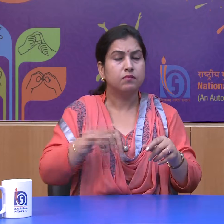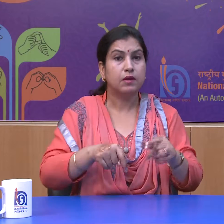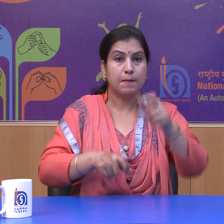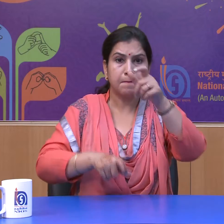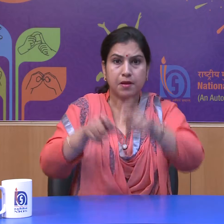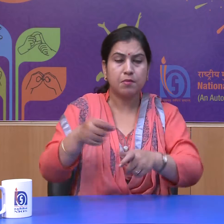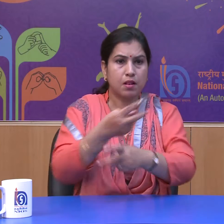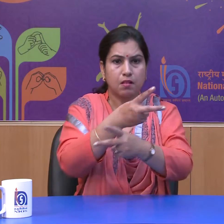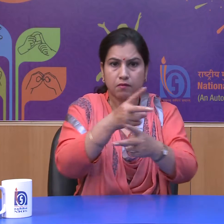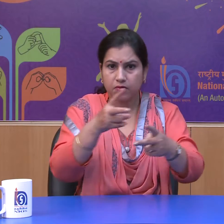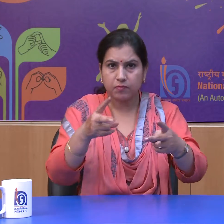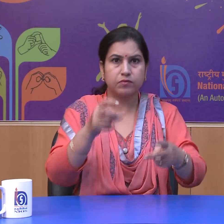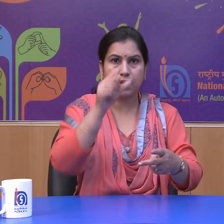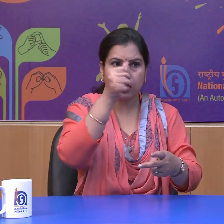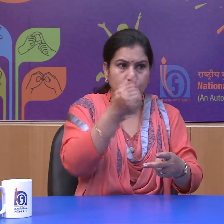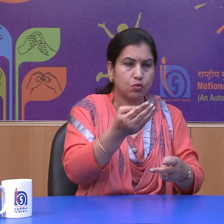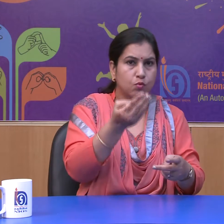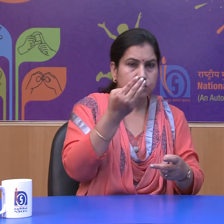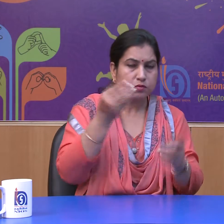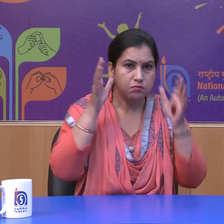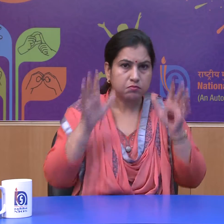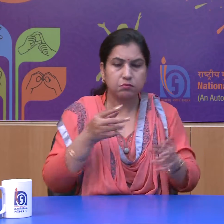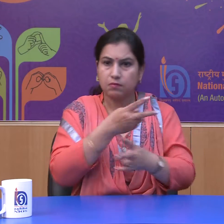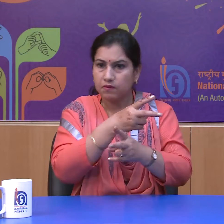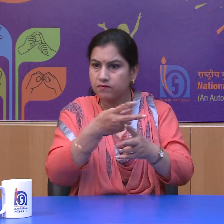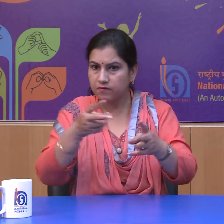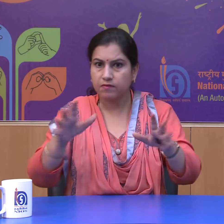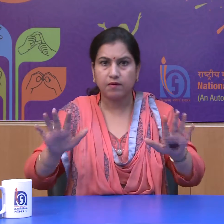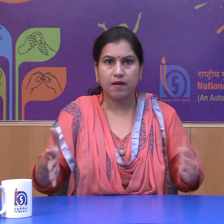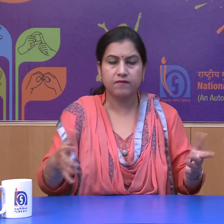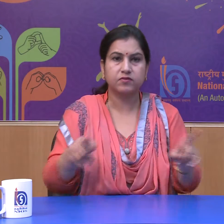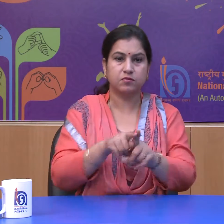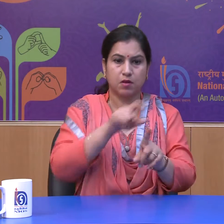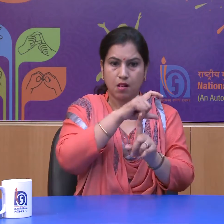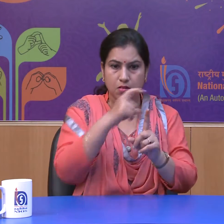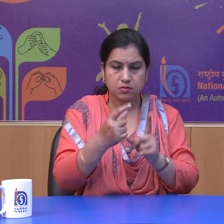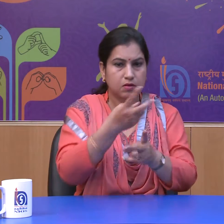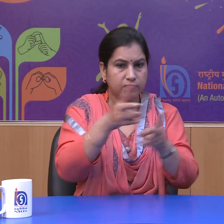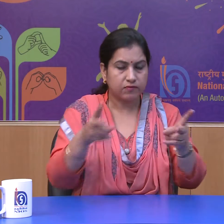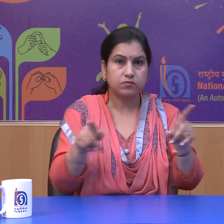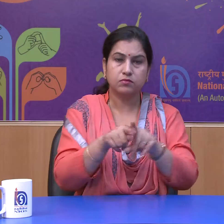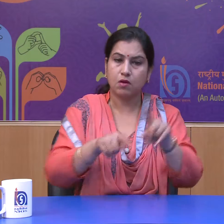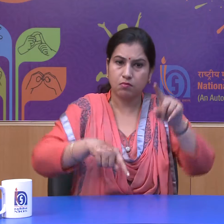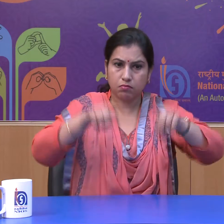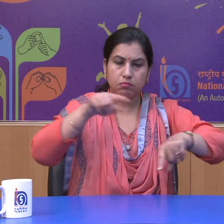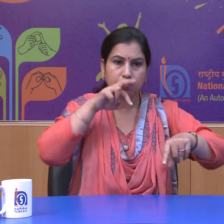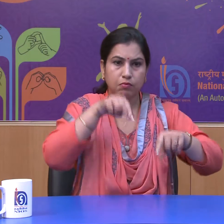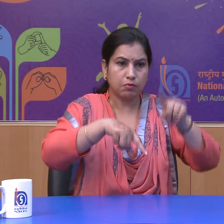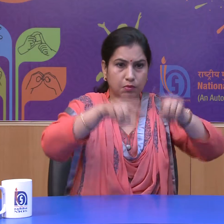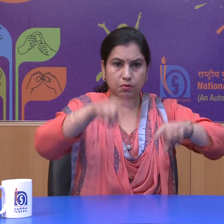different religions, cultures and caste, who speak different languages live